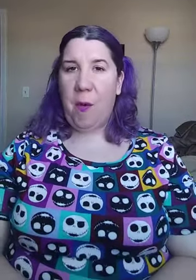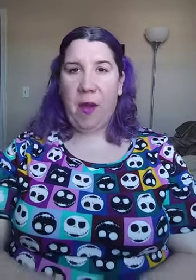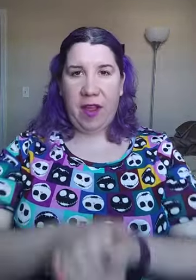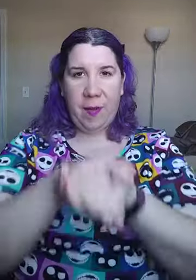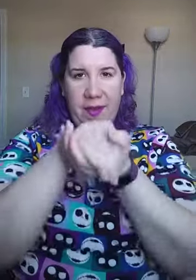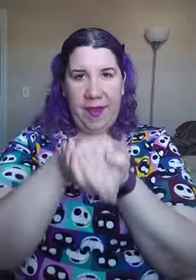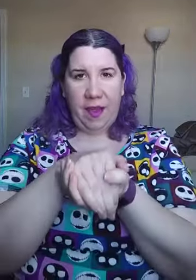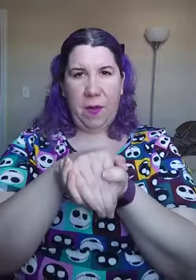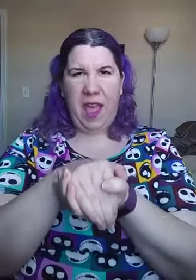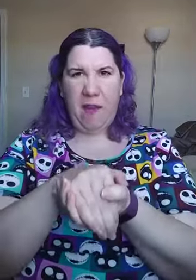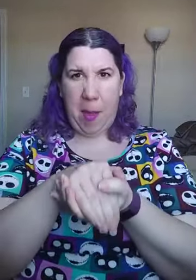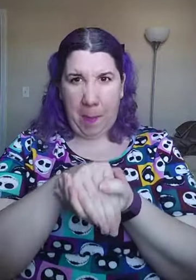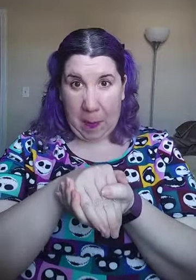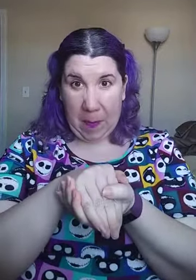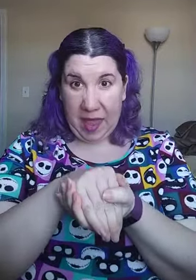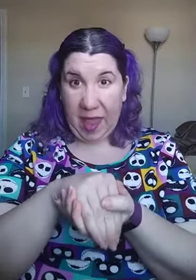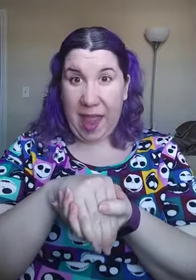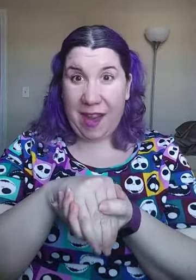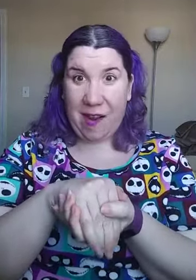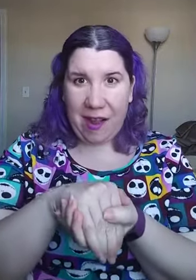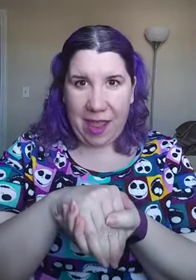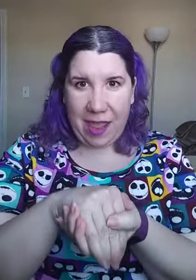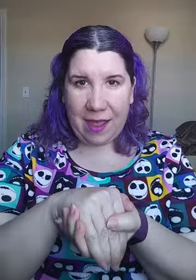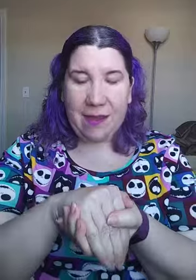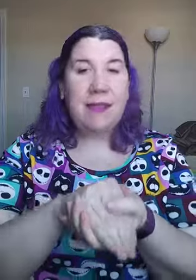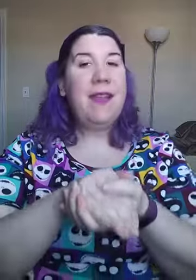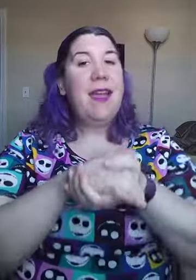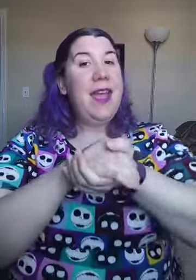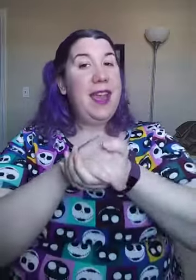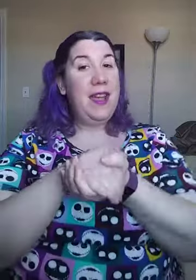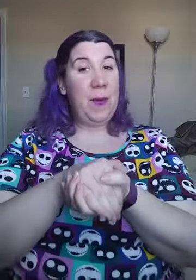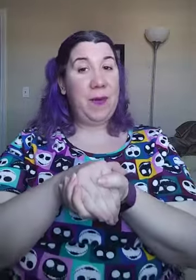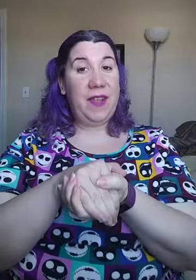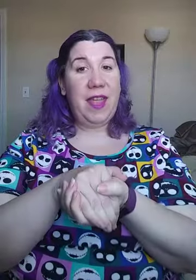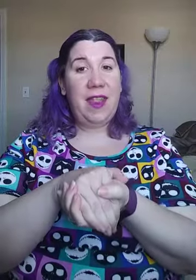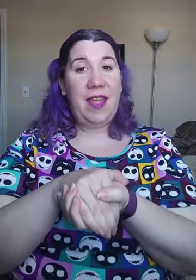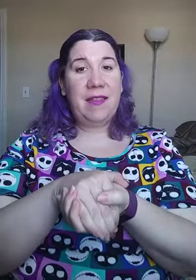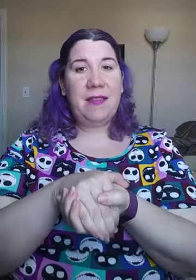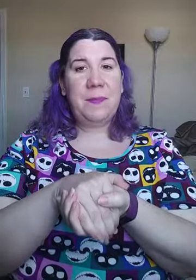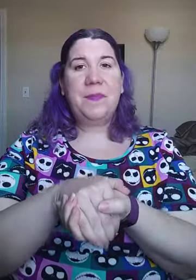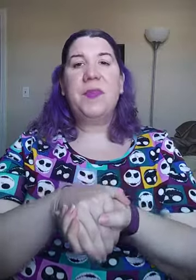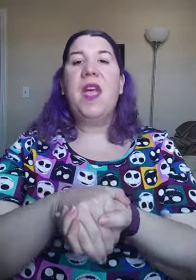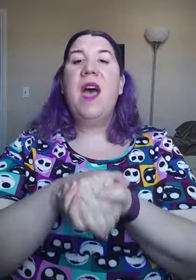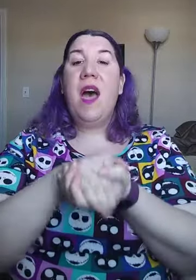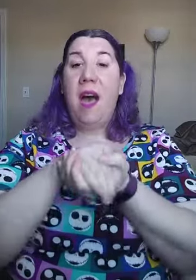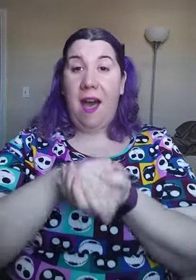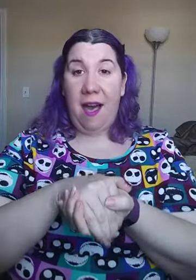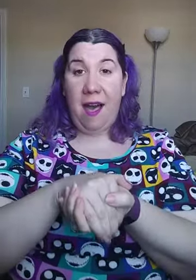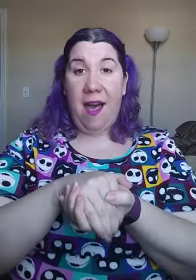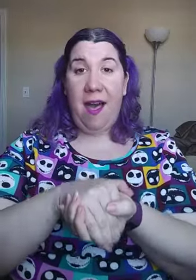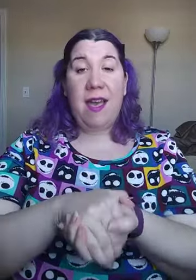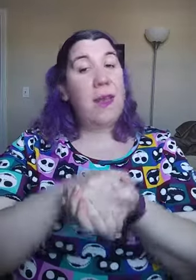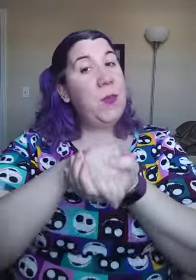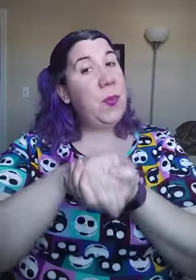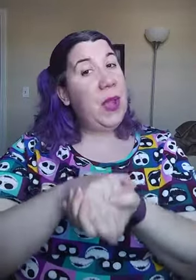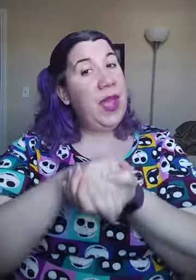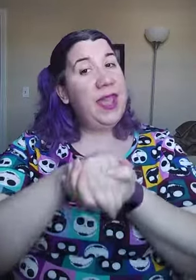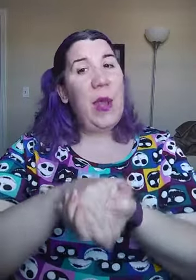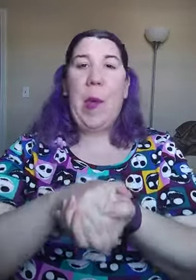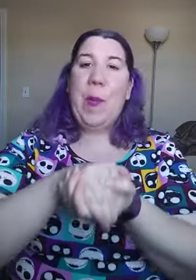we're going to pretend we have a bumblebee in our hands and it goes like this. I'm bringing home